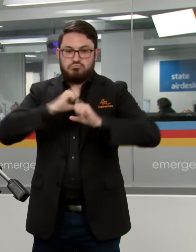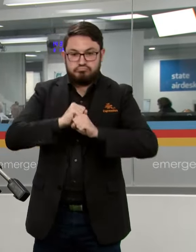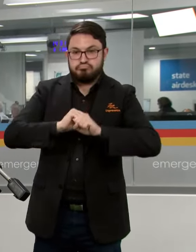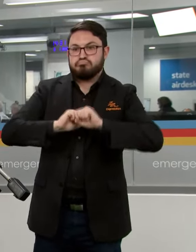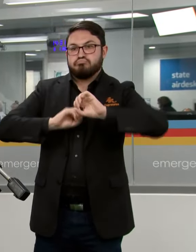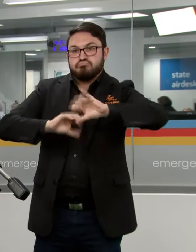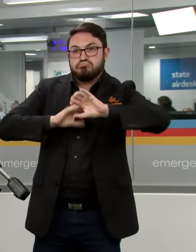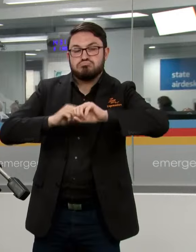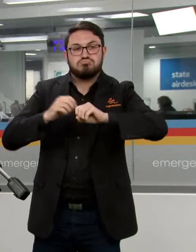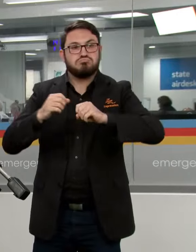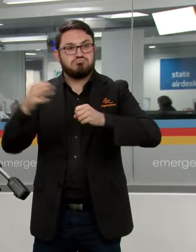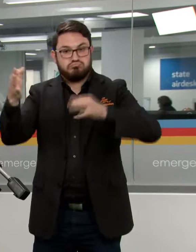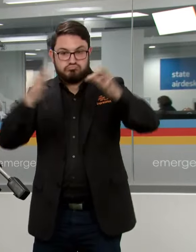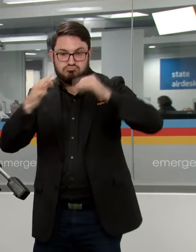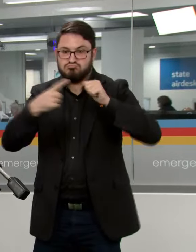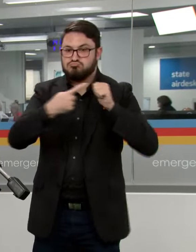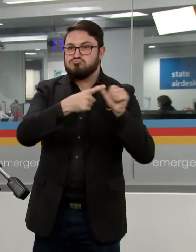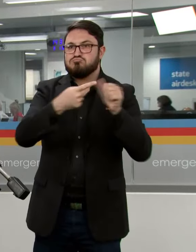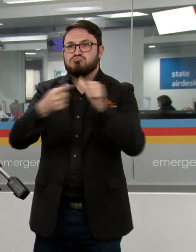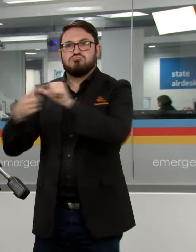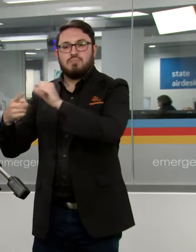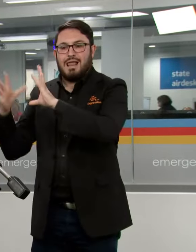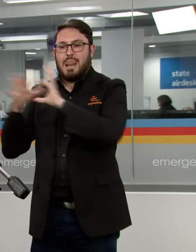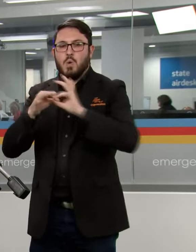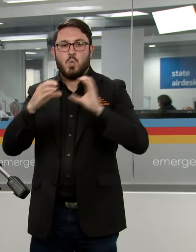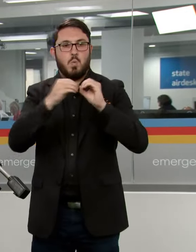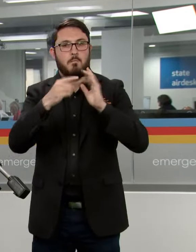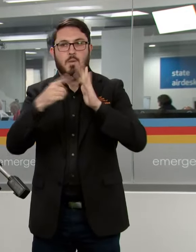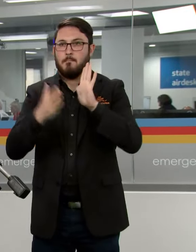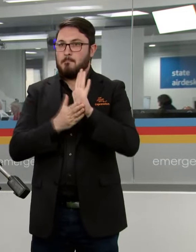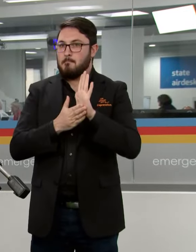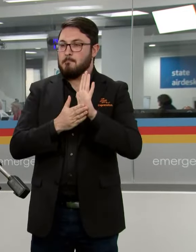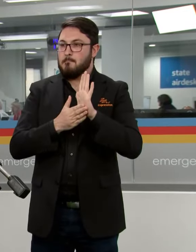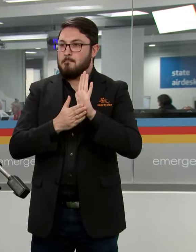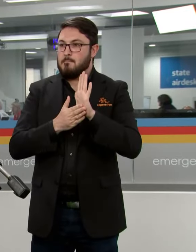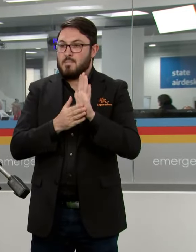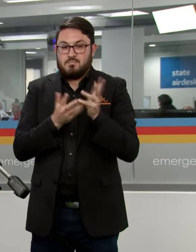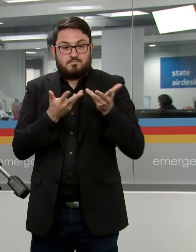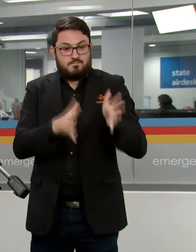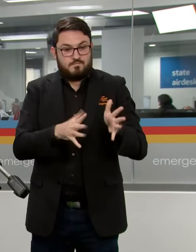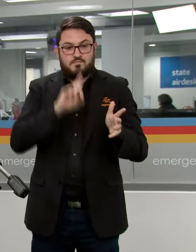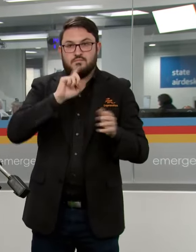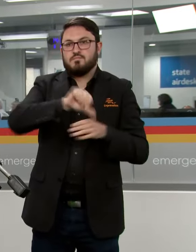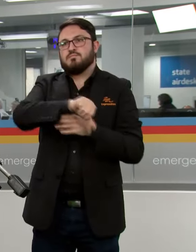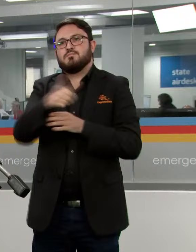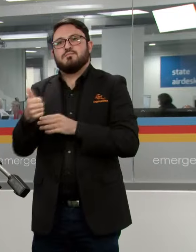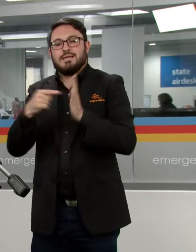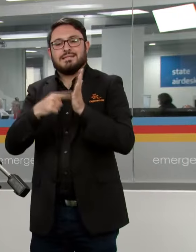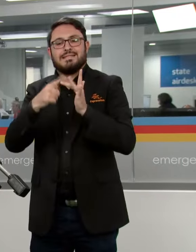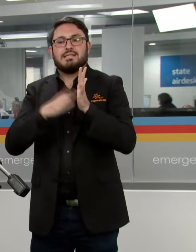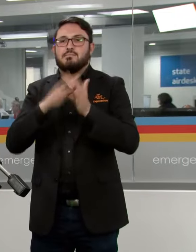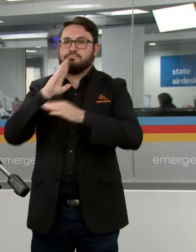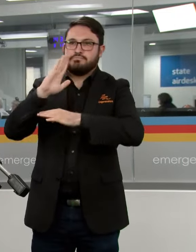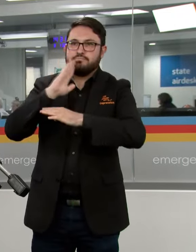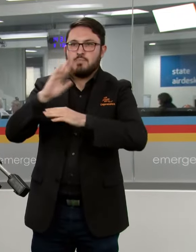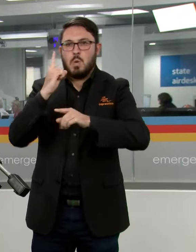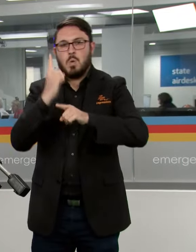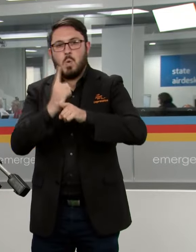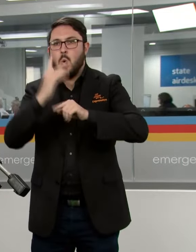answer any questions you have relating to the Bureau of Meteorology and then after that Tim Weebush will speak about